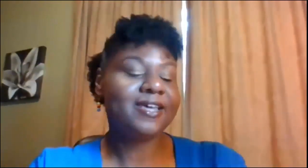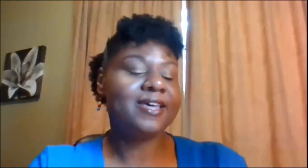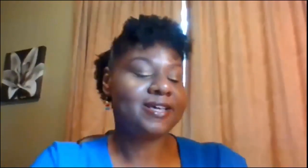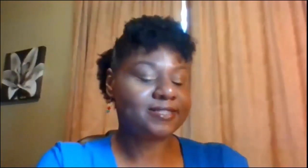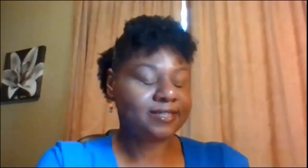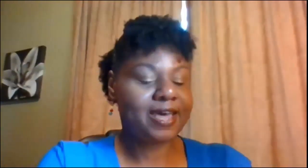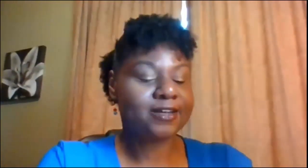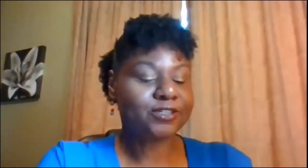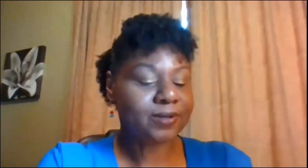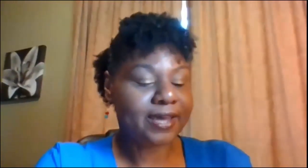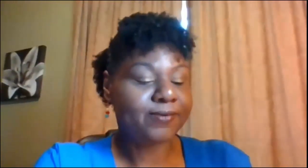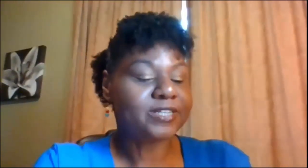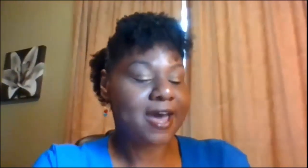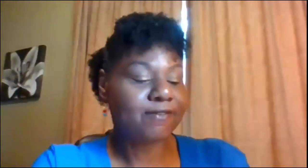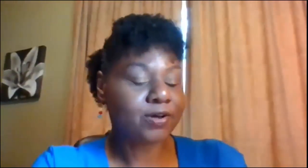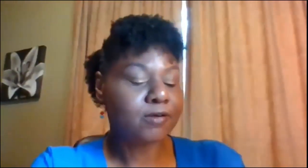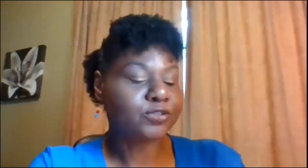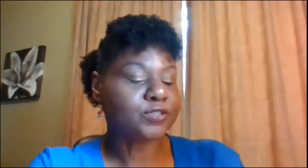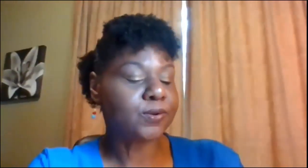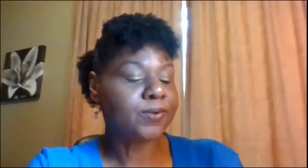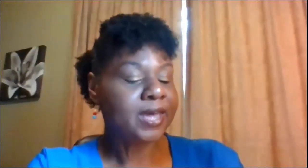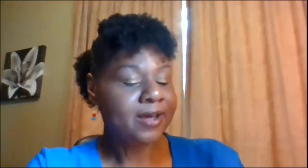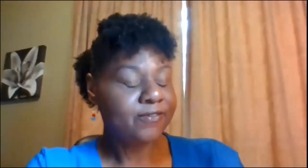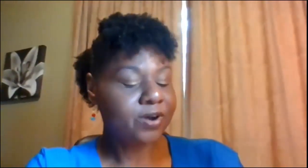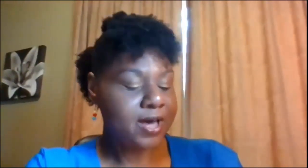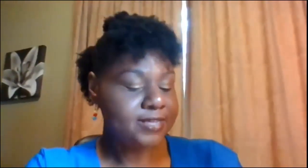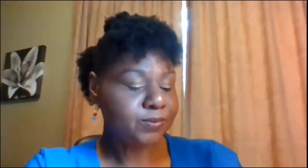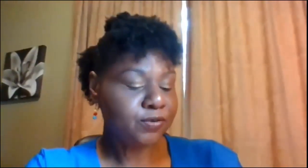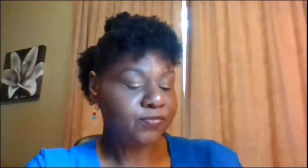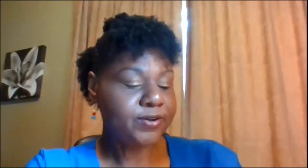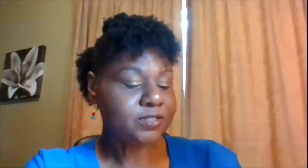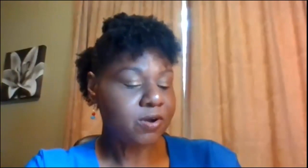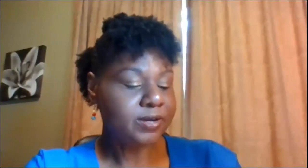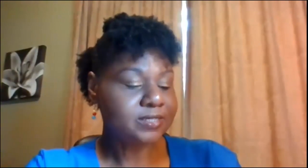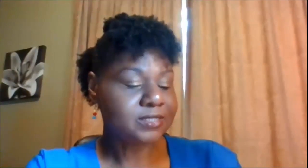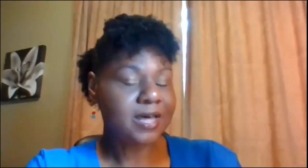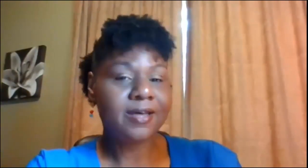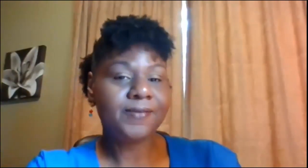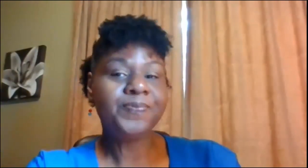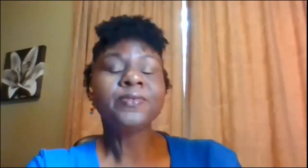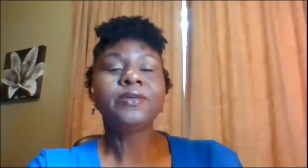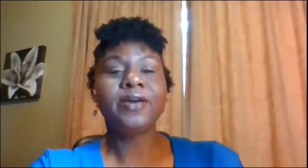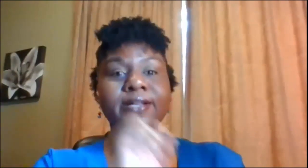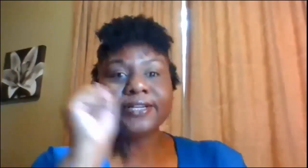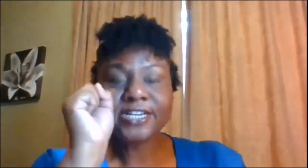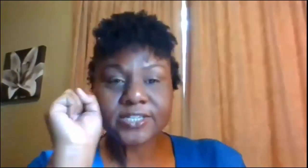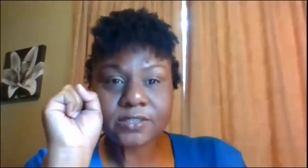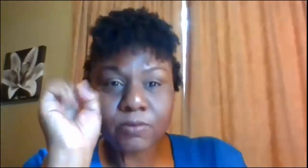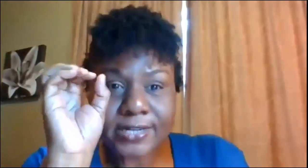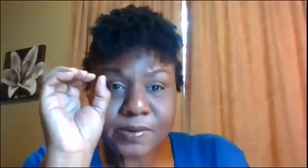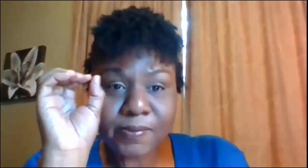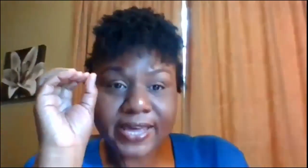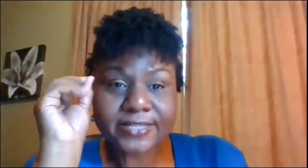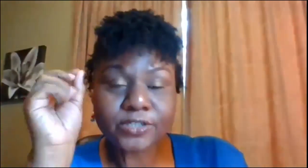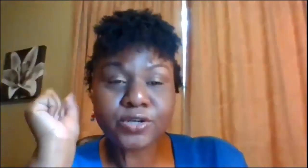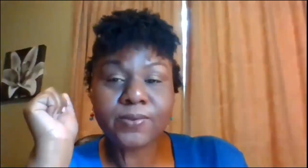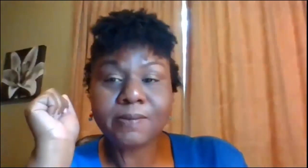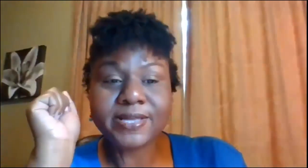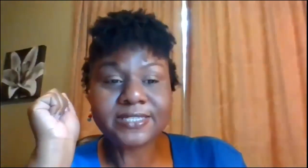is an actual language they have a culture so for us when you're first starting to sign your inclination is to watch people hands because you don't want to miss